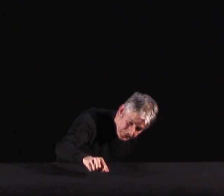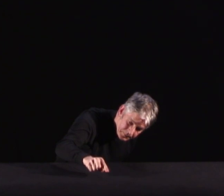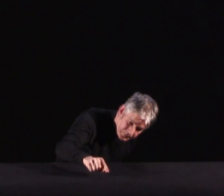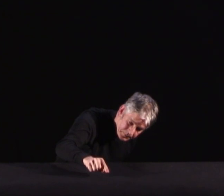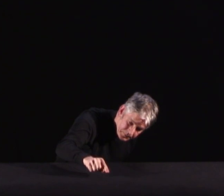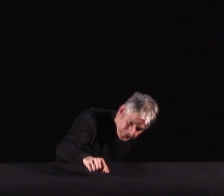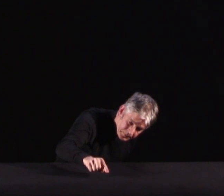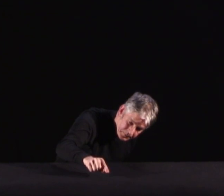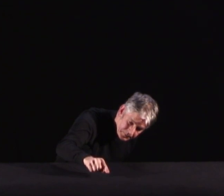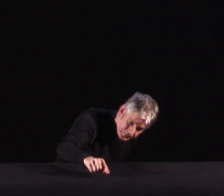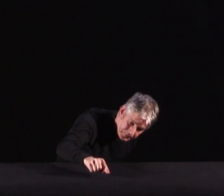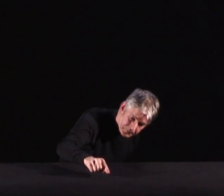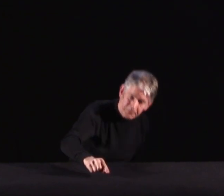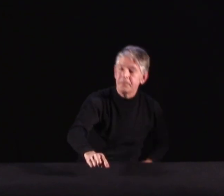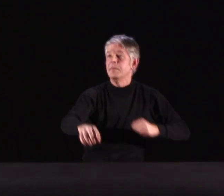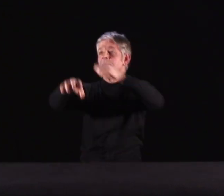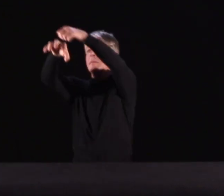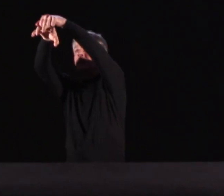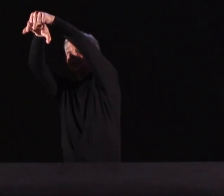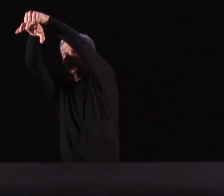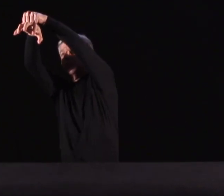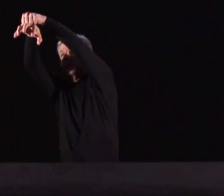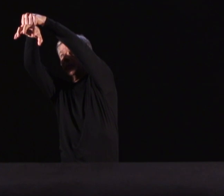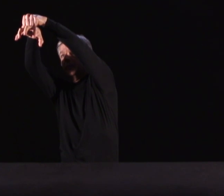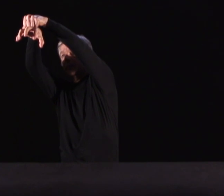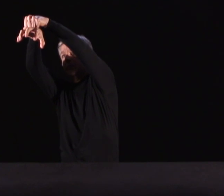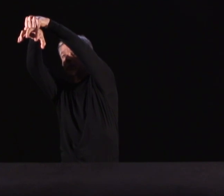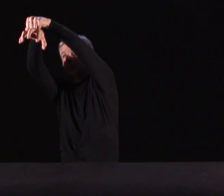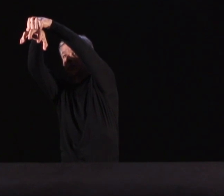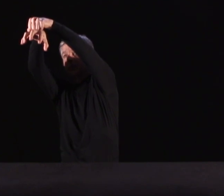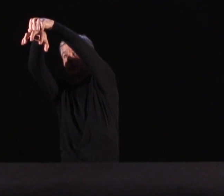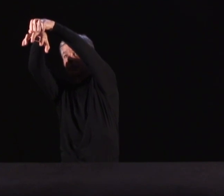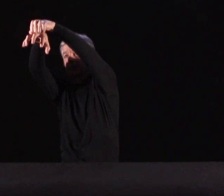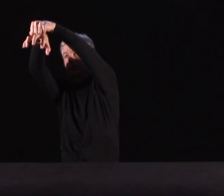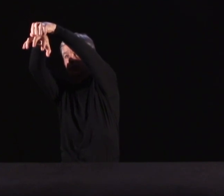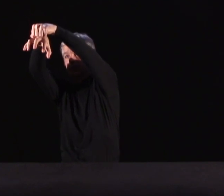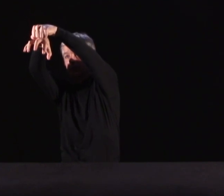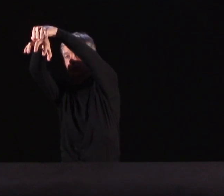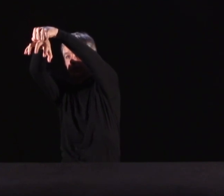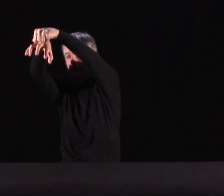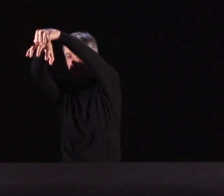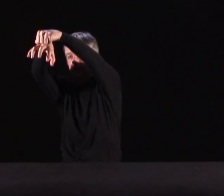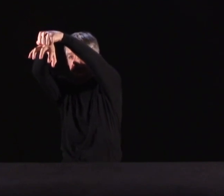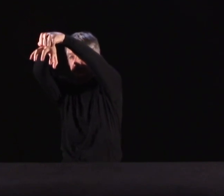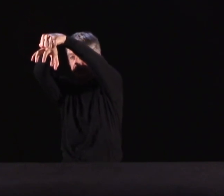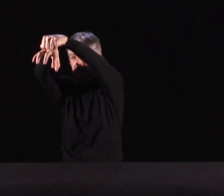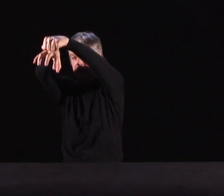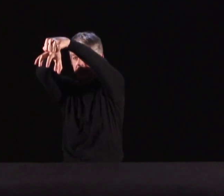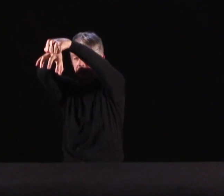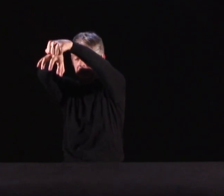remain. The countdown begins. One single sweep of a second hand spells success or failure. 40